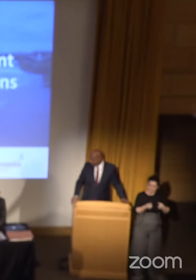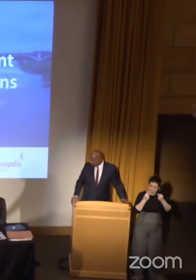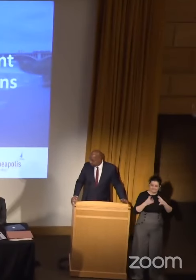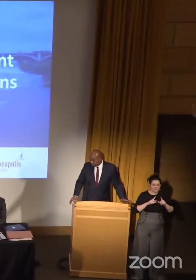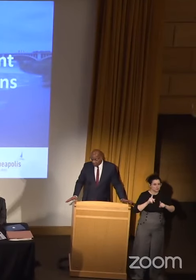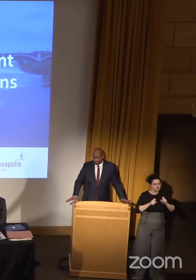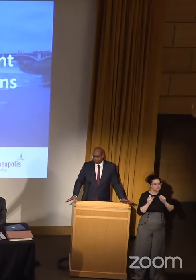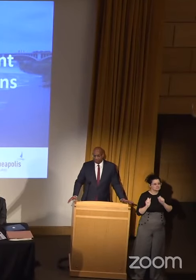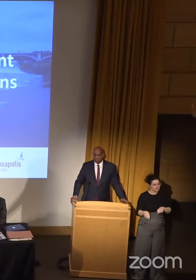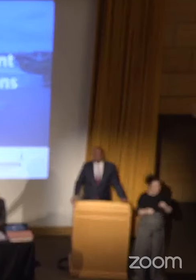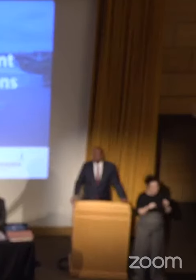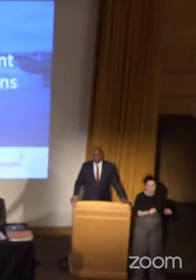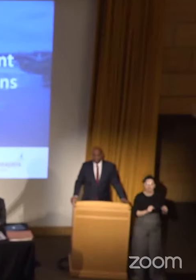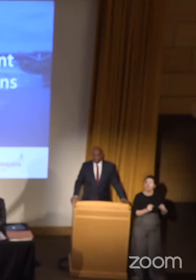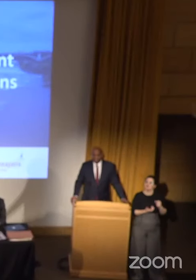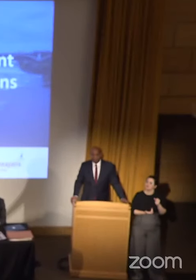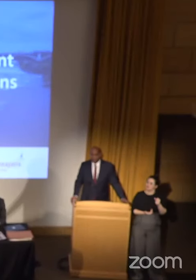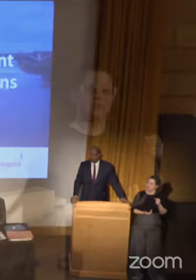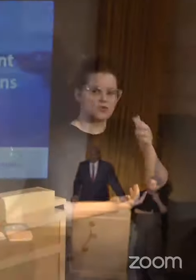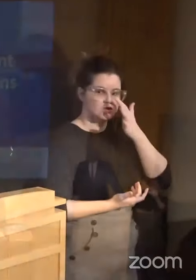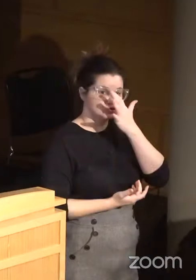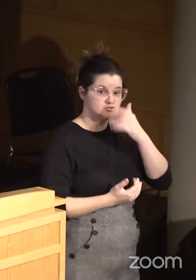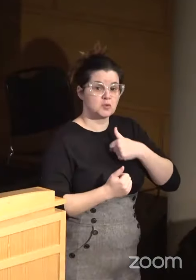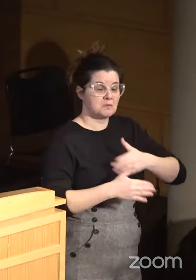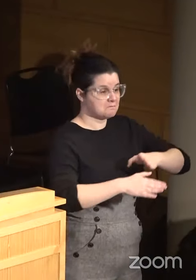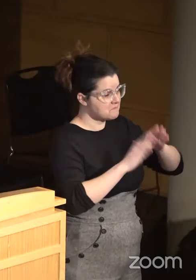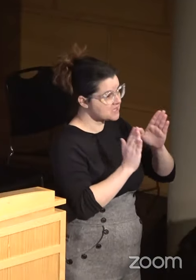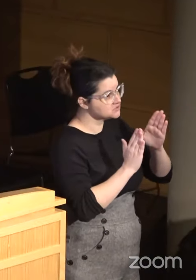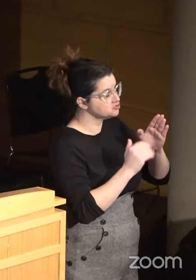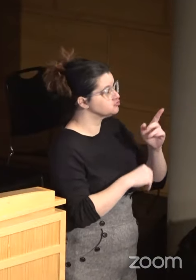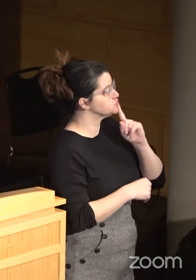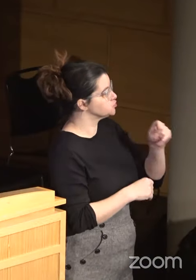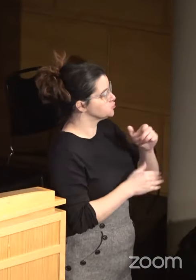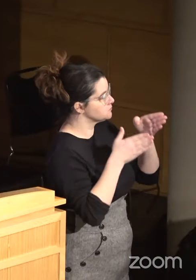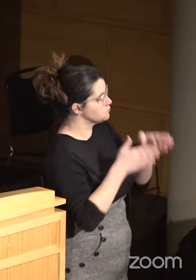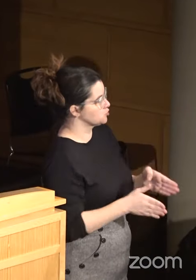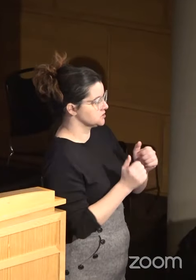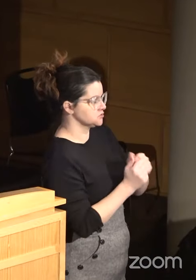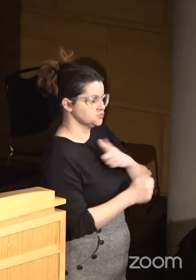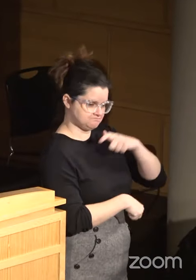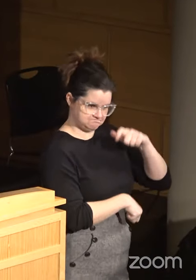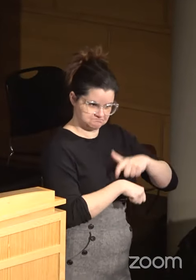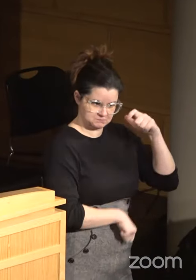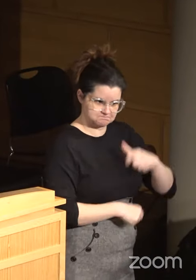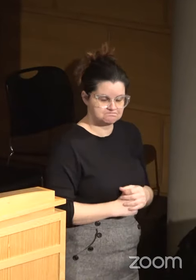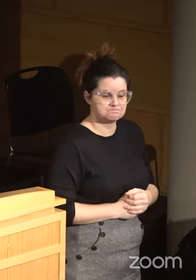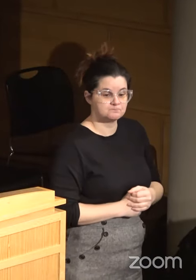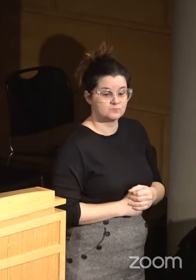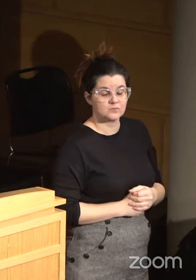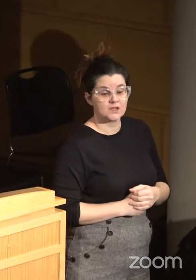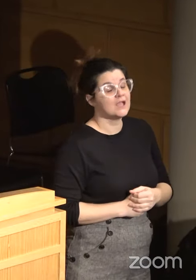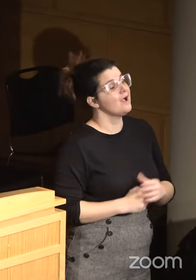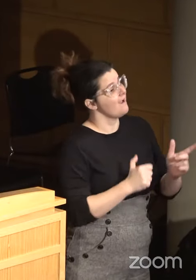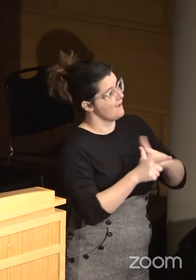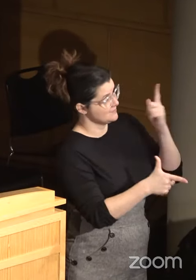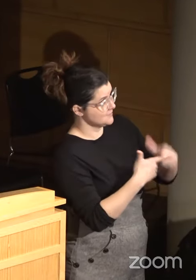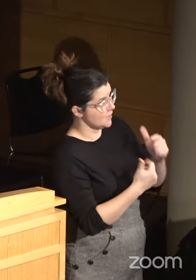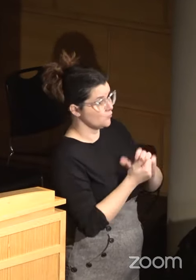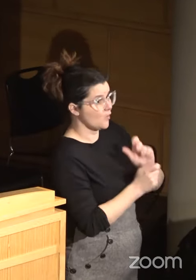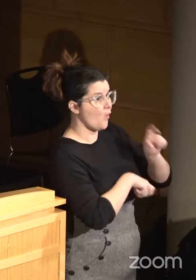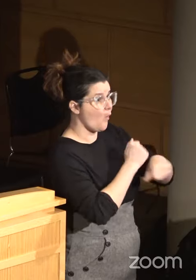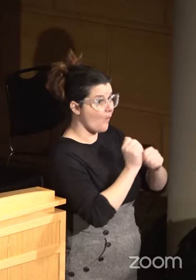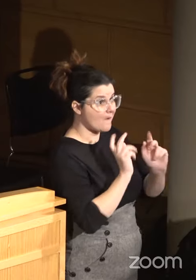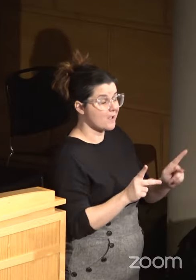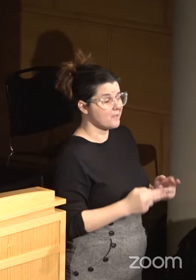questions in as possible, so we'll pay attention to the person who's keeping time. And then we will wrap up,